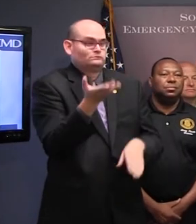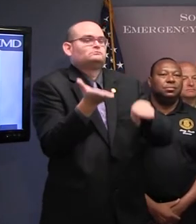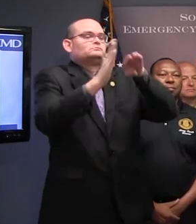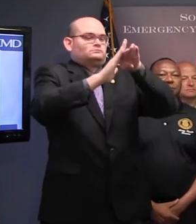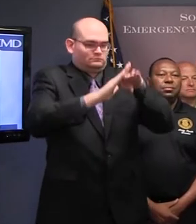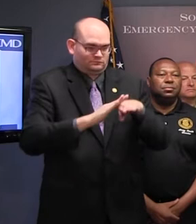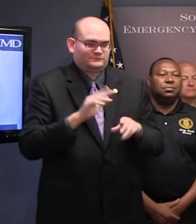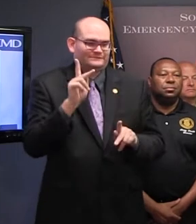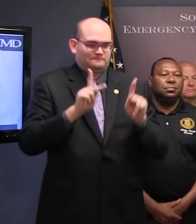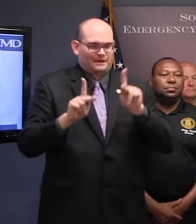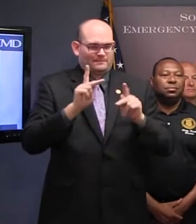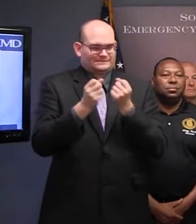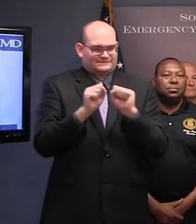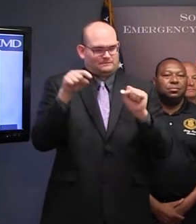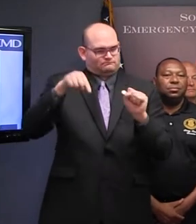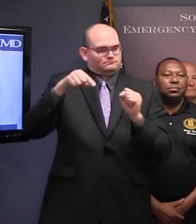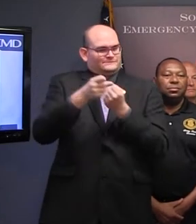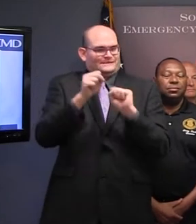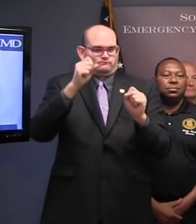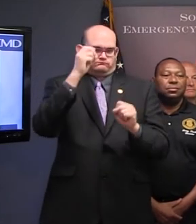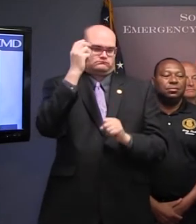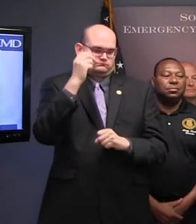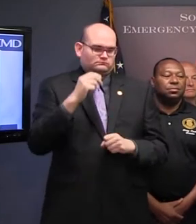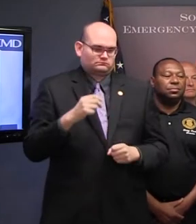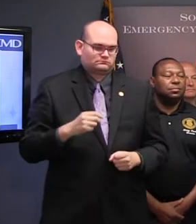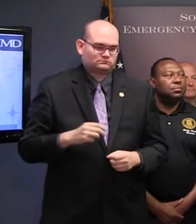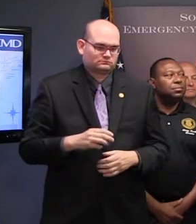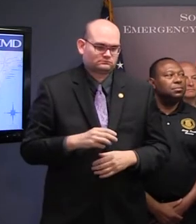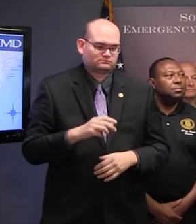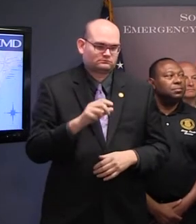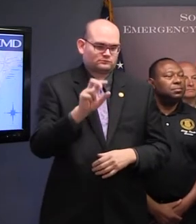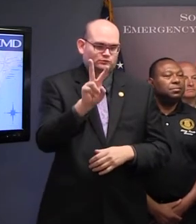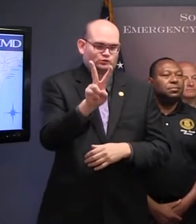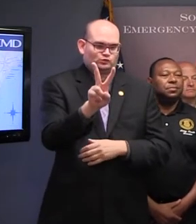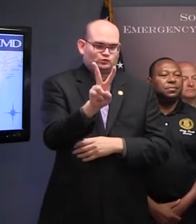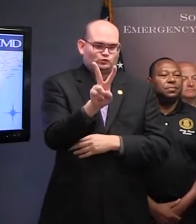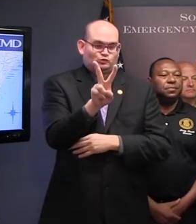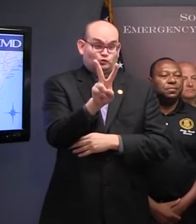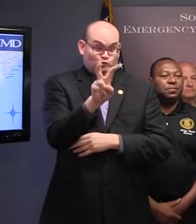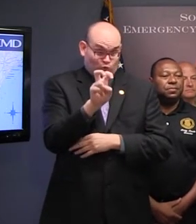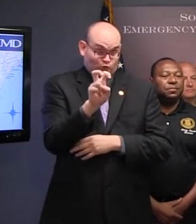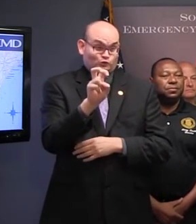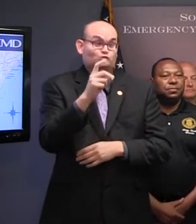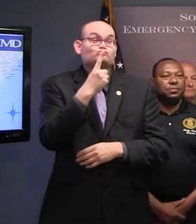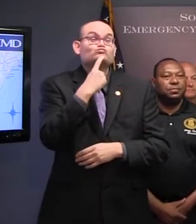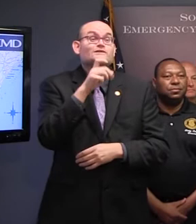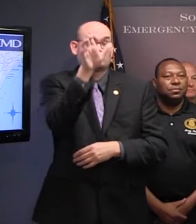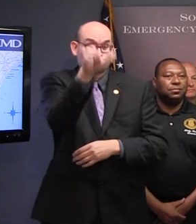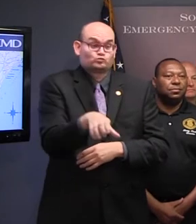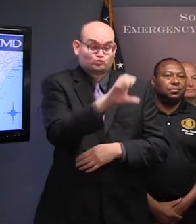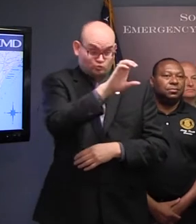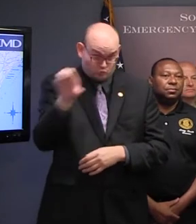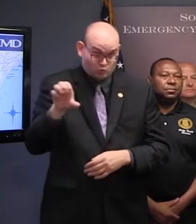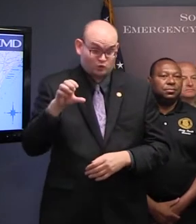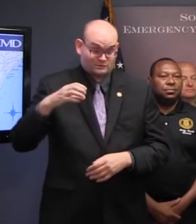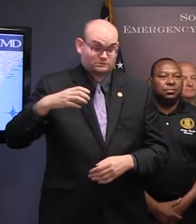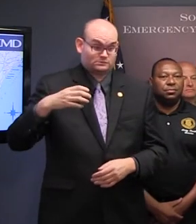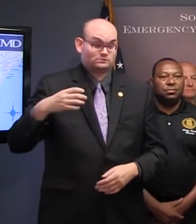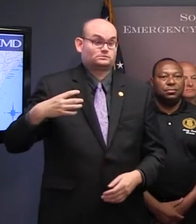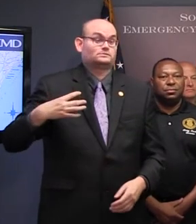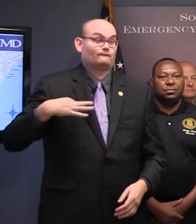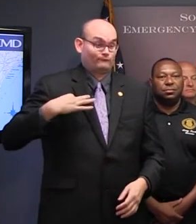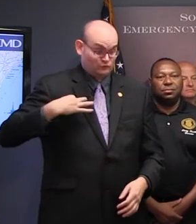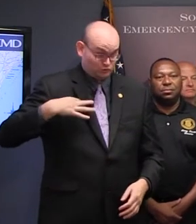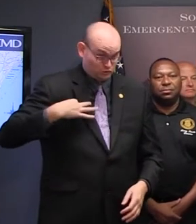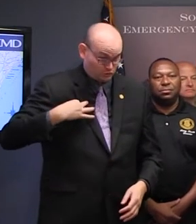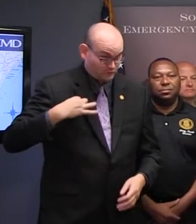and secure. We'll have 200 Red Cross shelters if needed. We'll also have 2,900